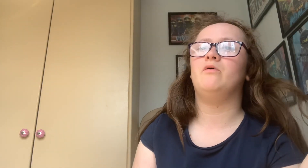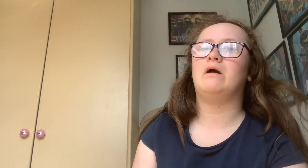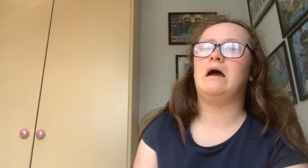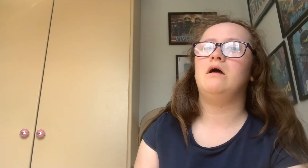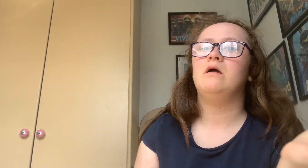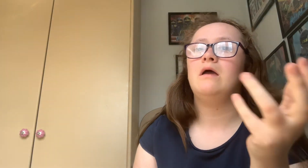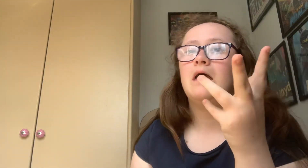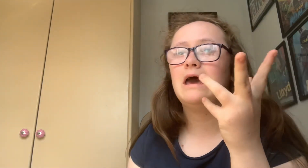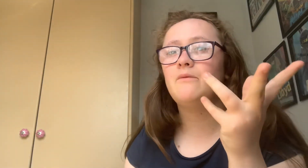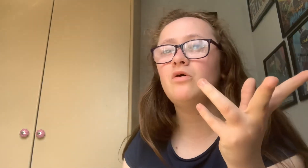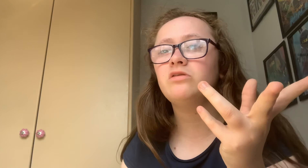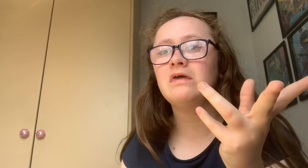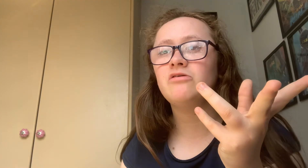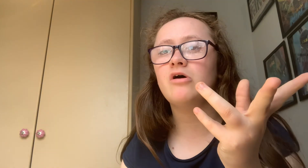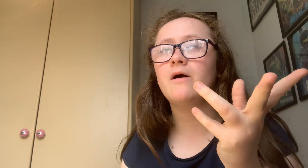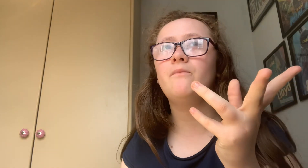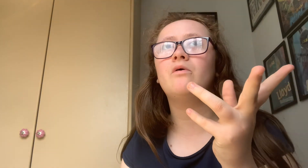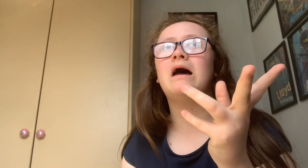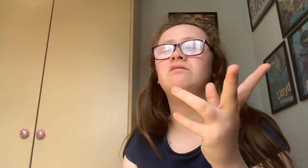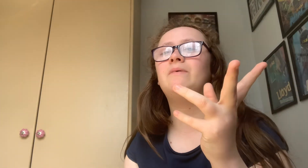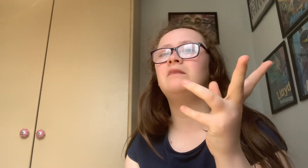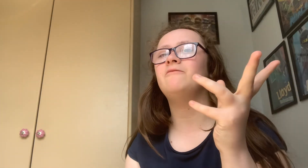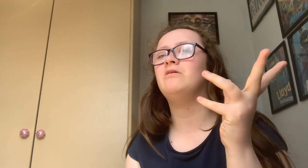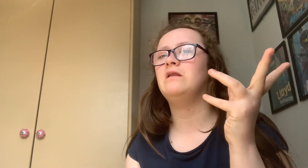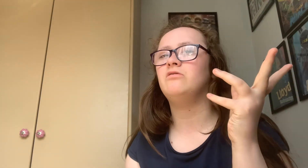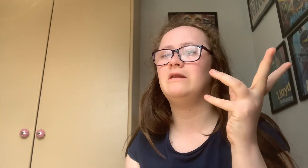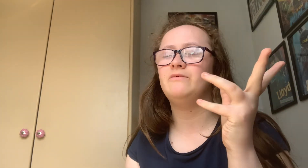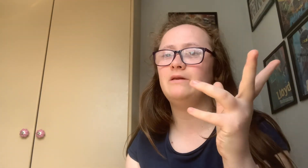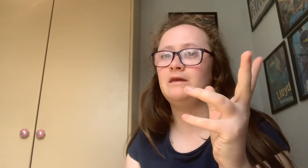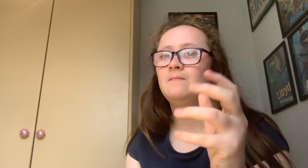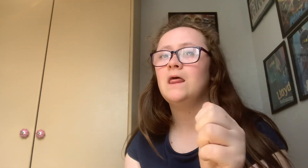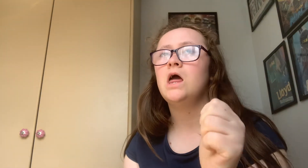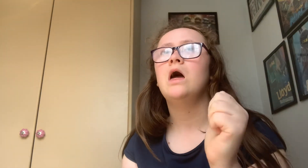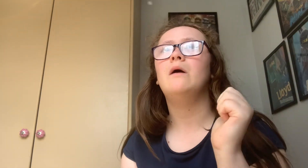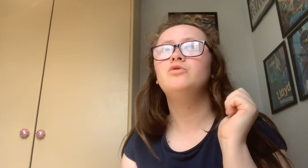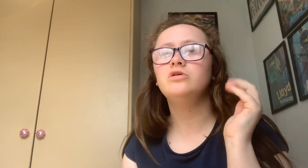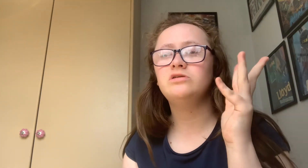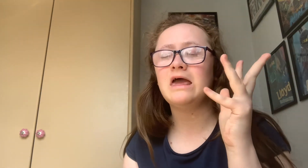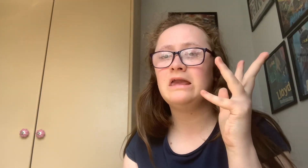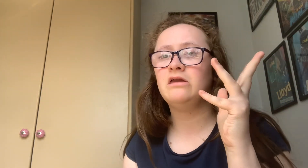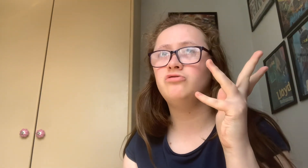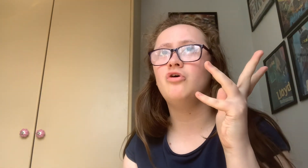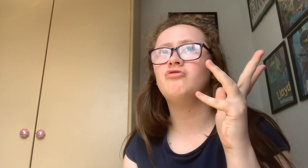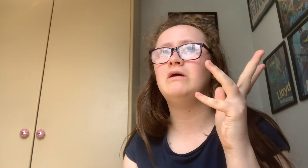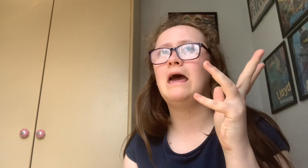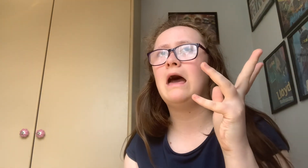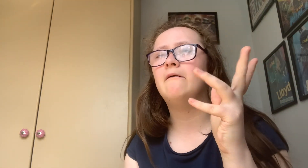book out And I'm not saying talk a book out about the influence on everybody. I'm just saying it's not a great app